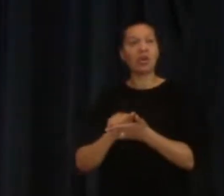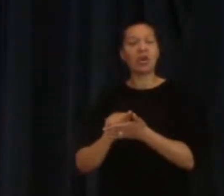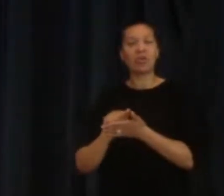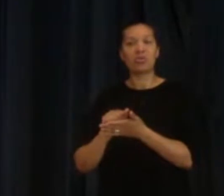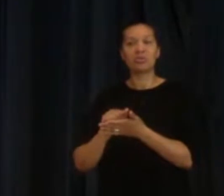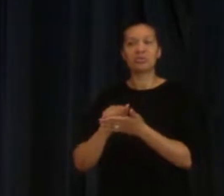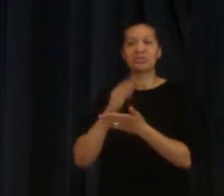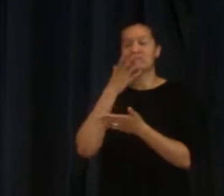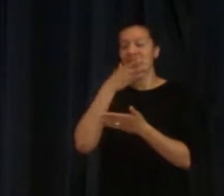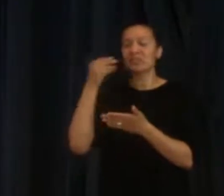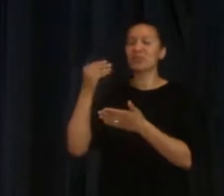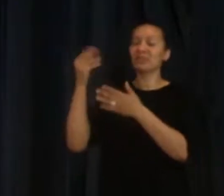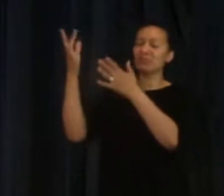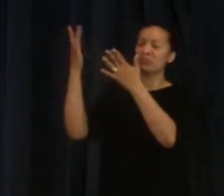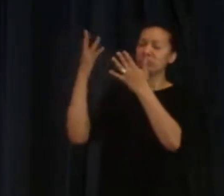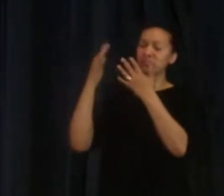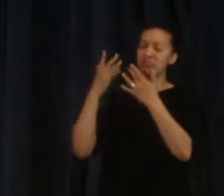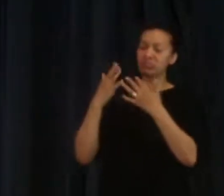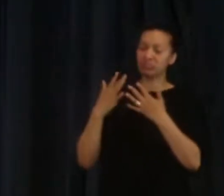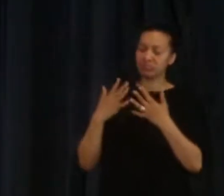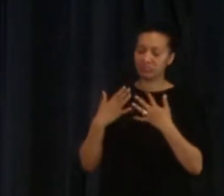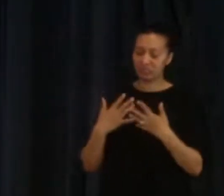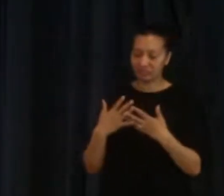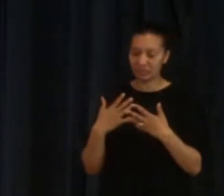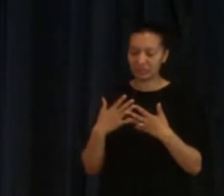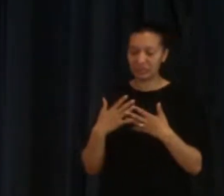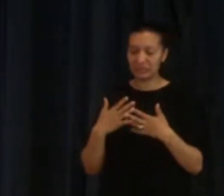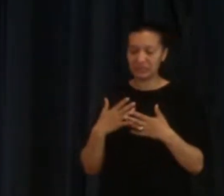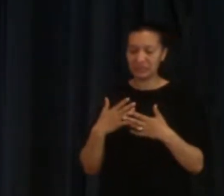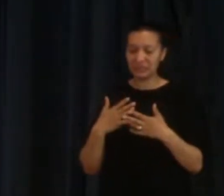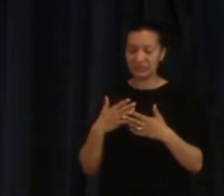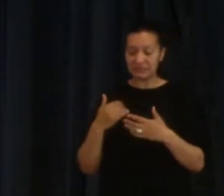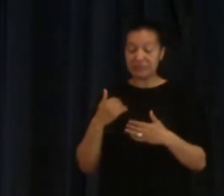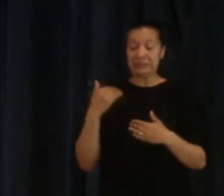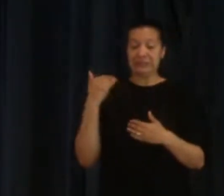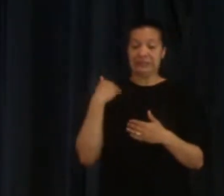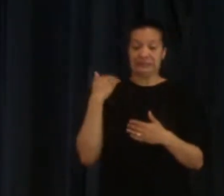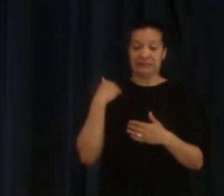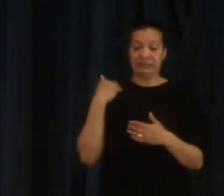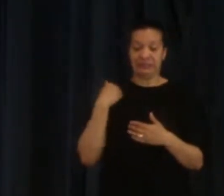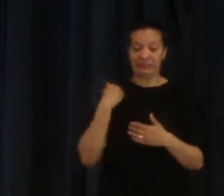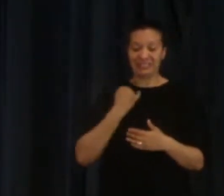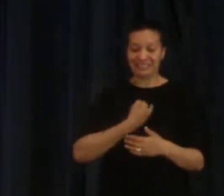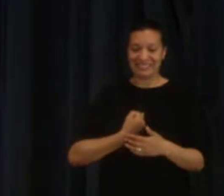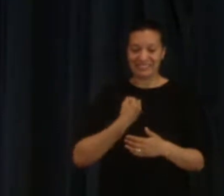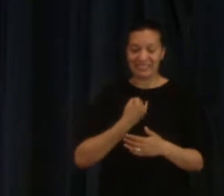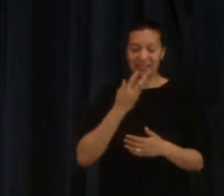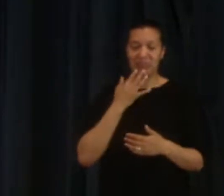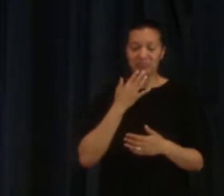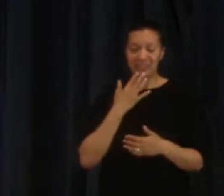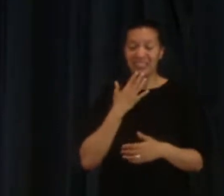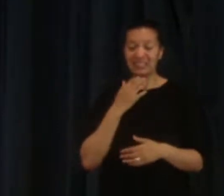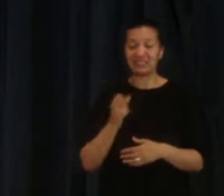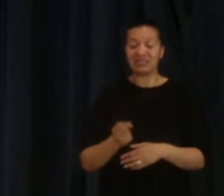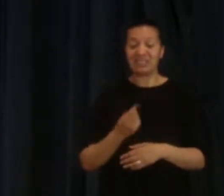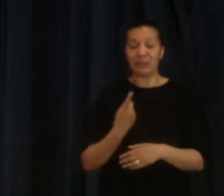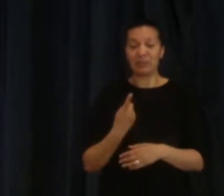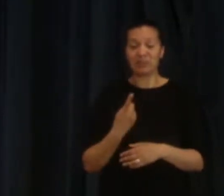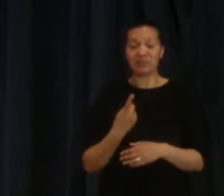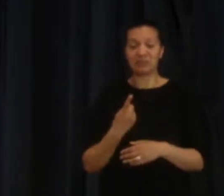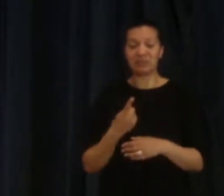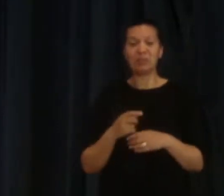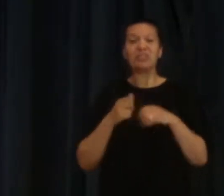you know there isn't a day sadly that goes past where we don't make a mistake where we don't sin and it's good to